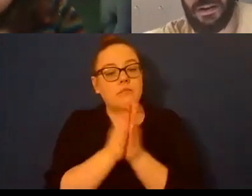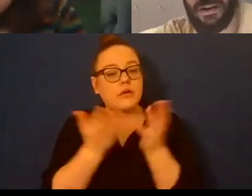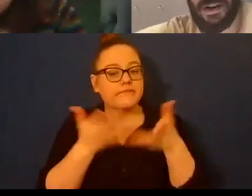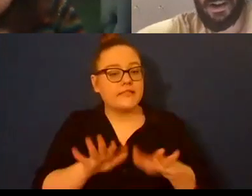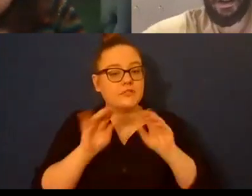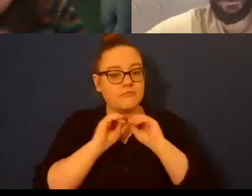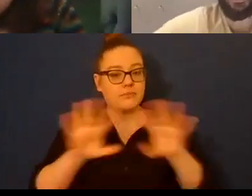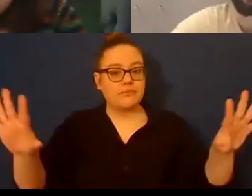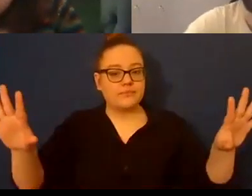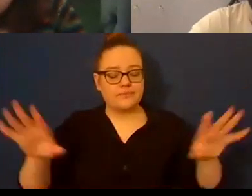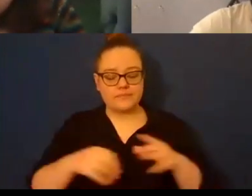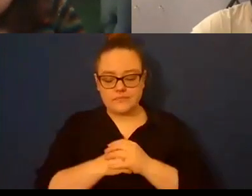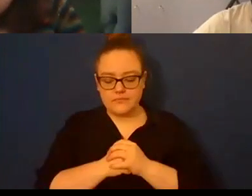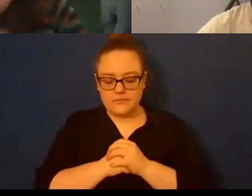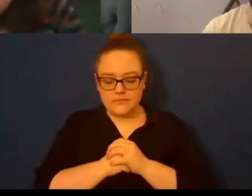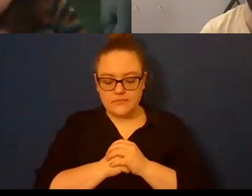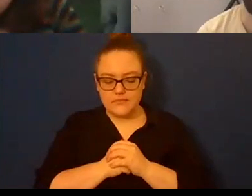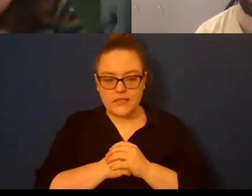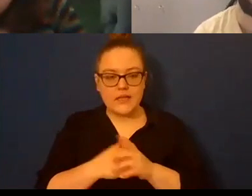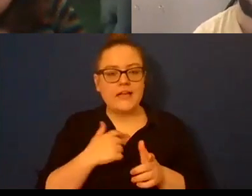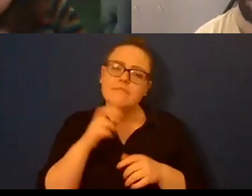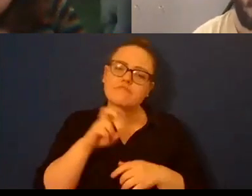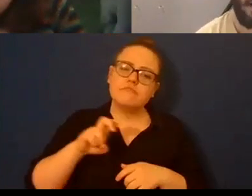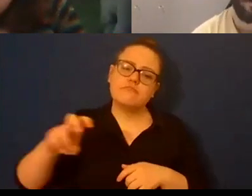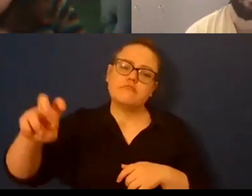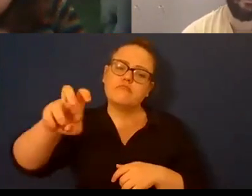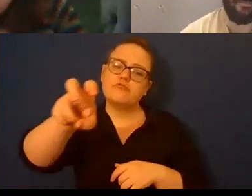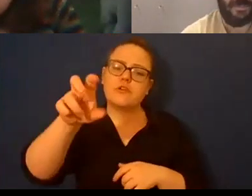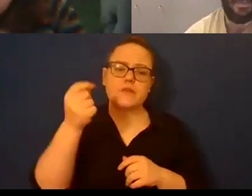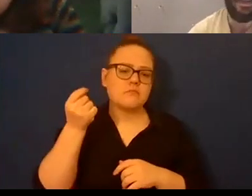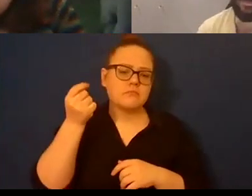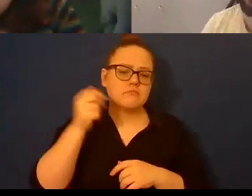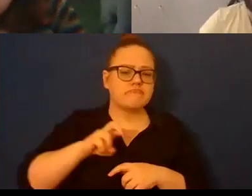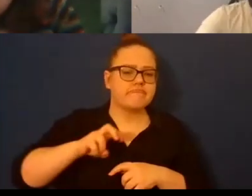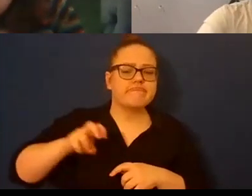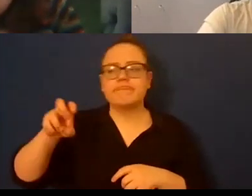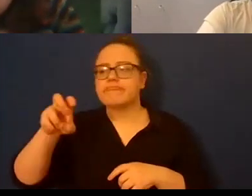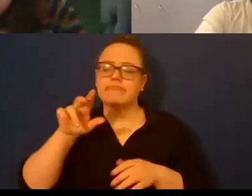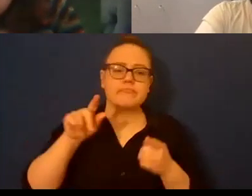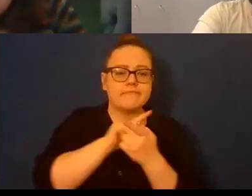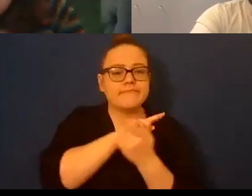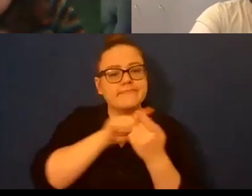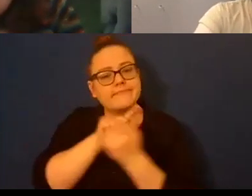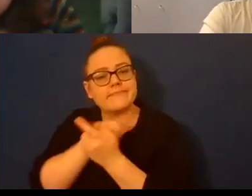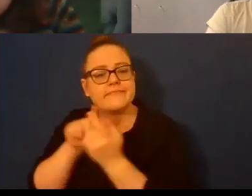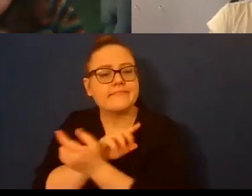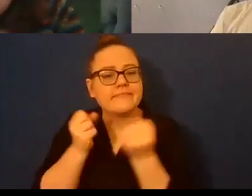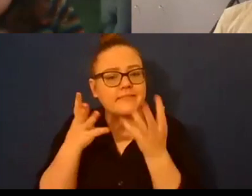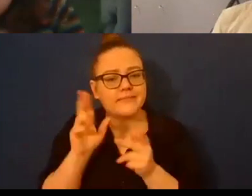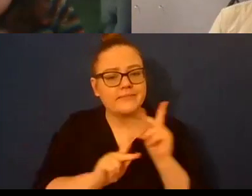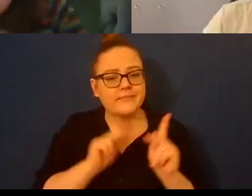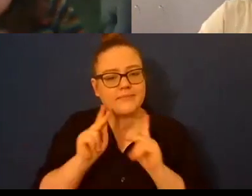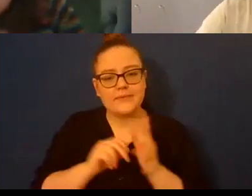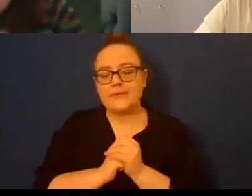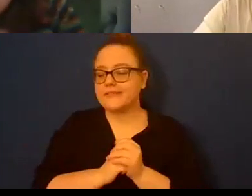and I and I sort of traveled around and um got to meet a lot of people and uh you know